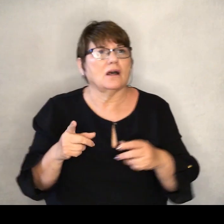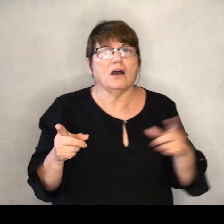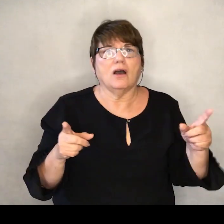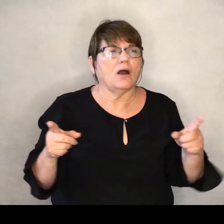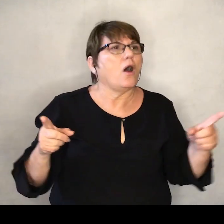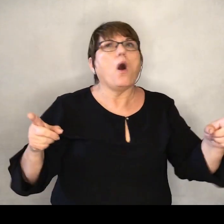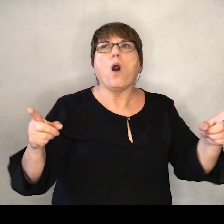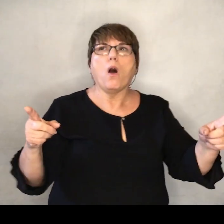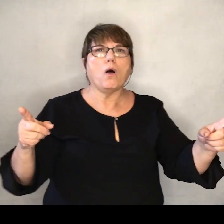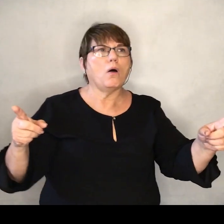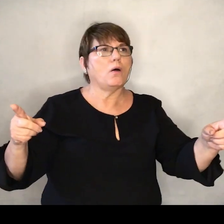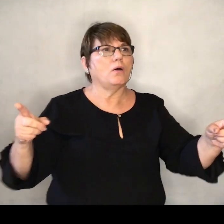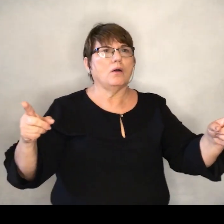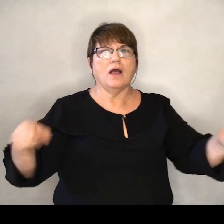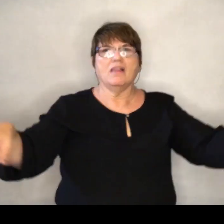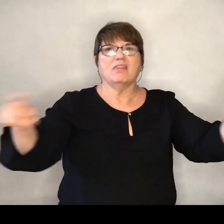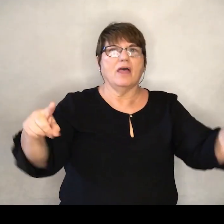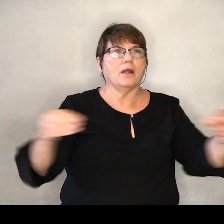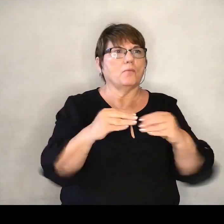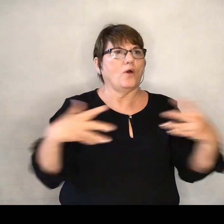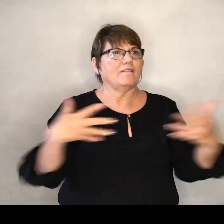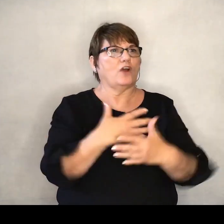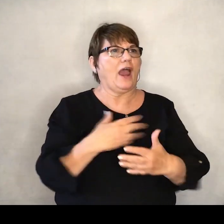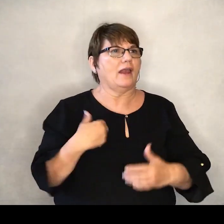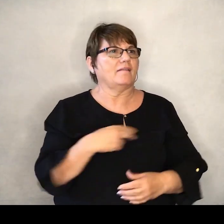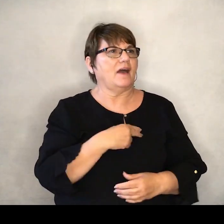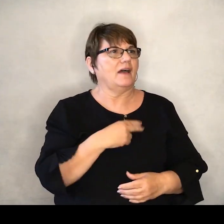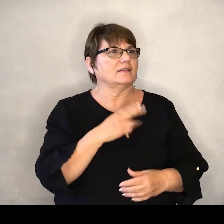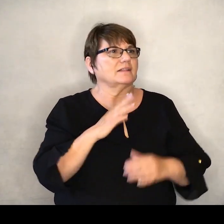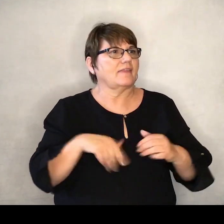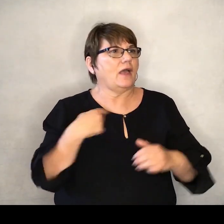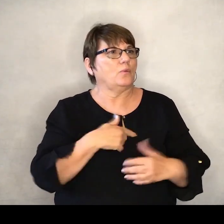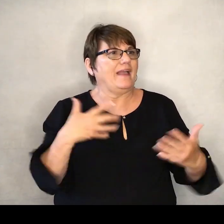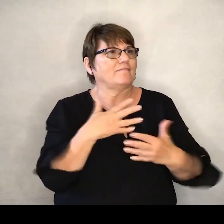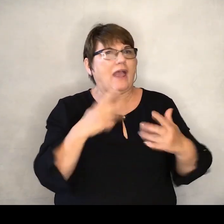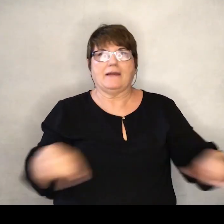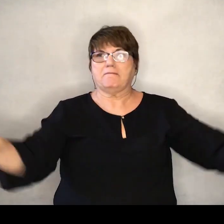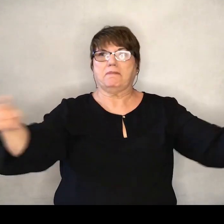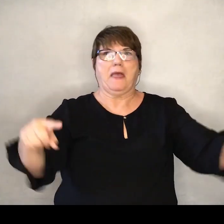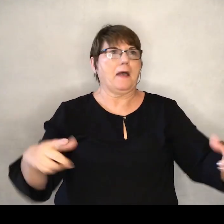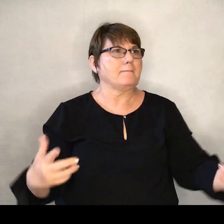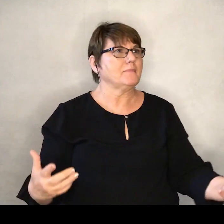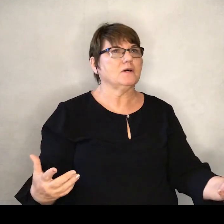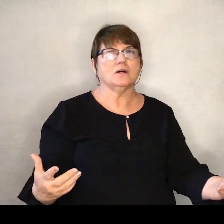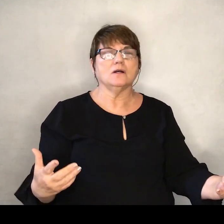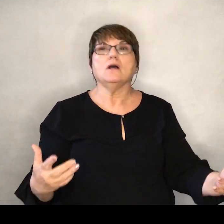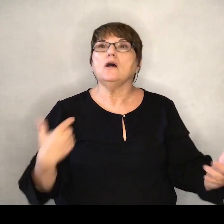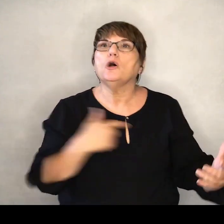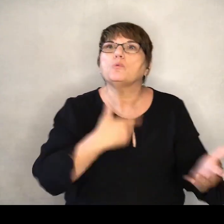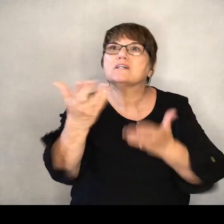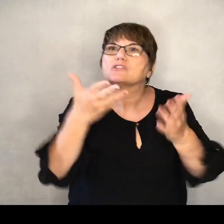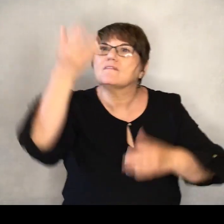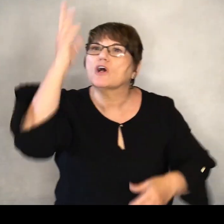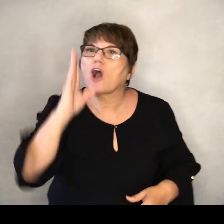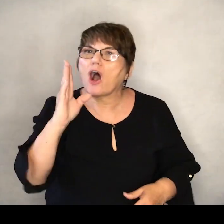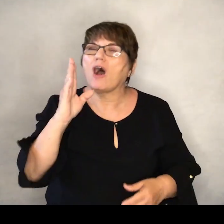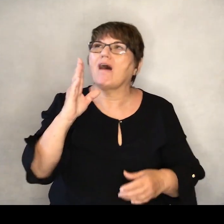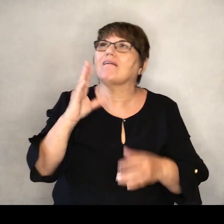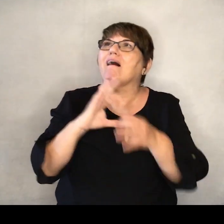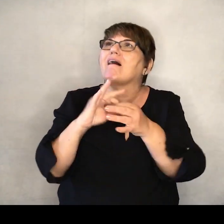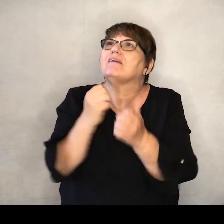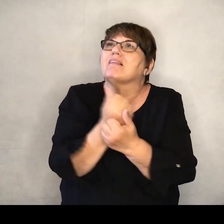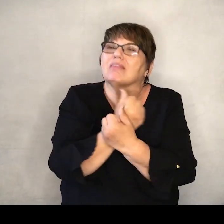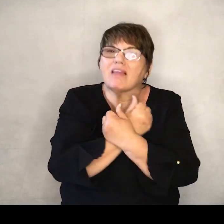actually more afraid of us than we are of them. My friends, we serve a God of love